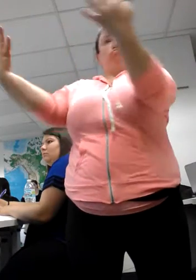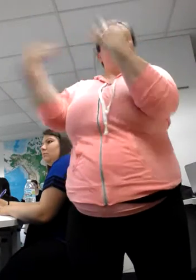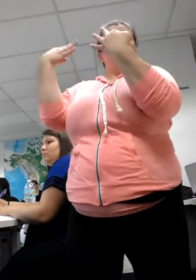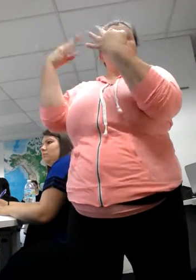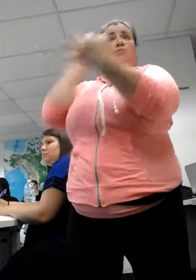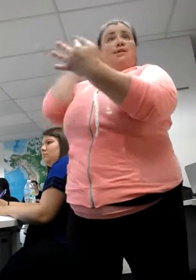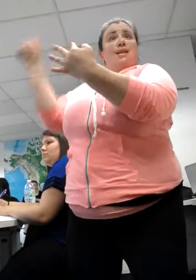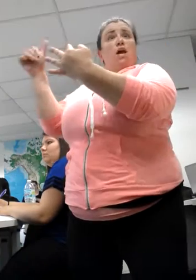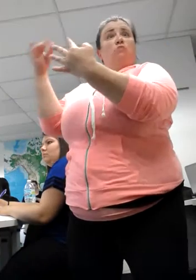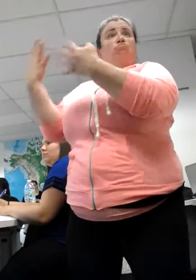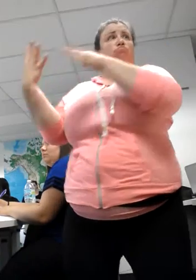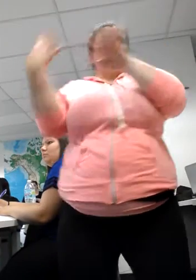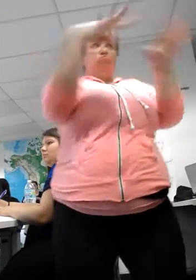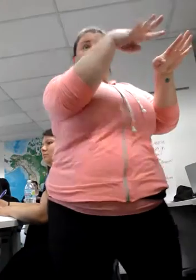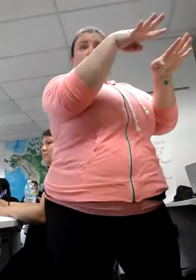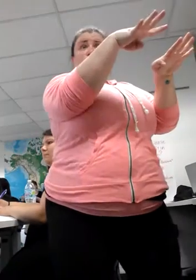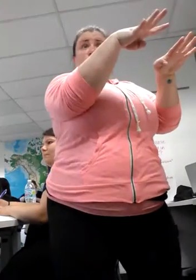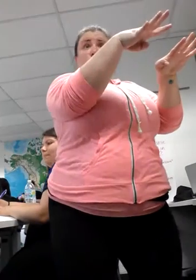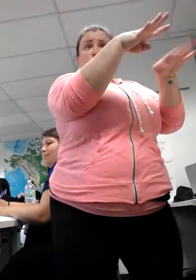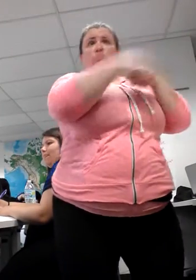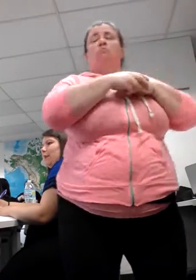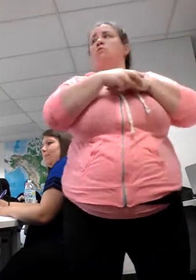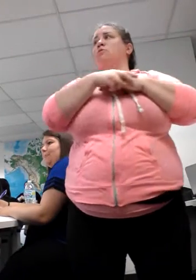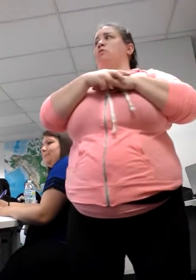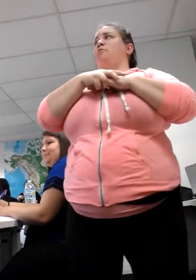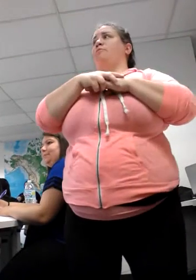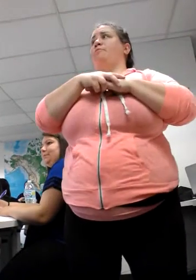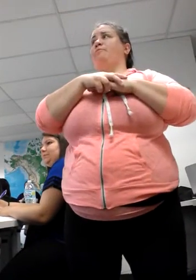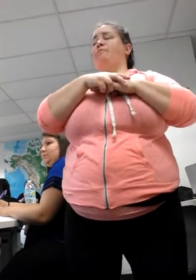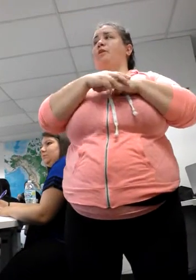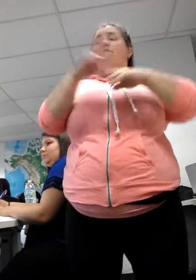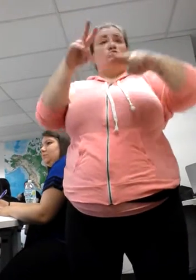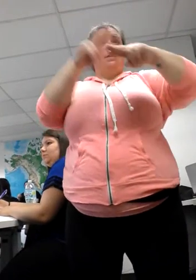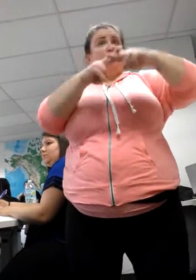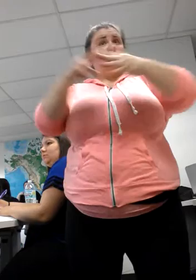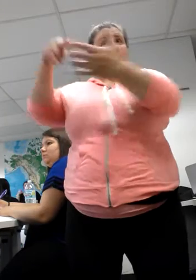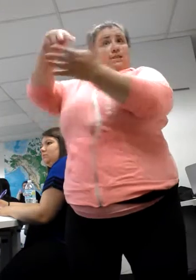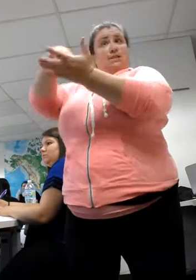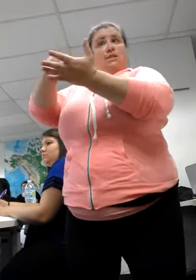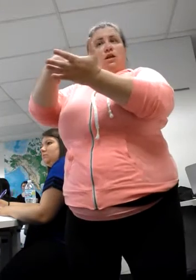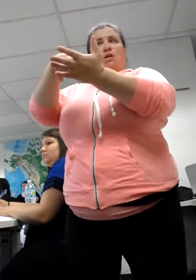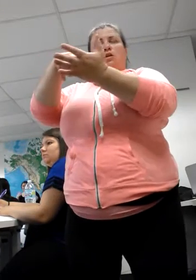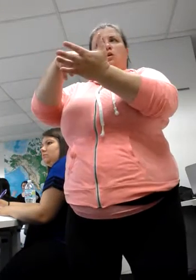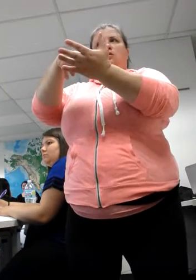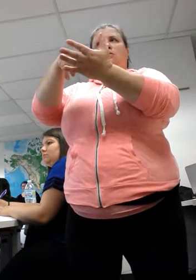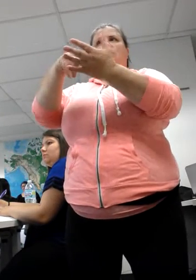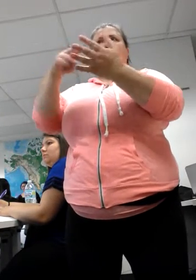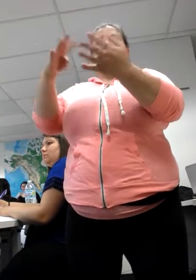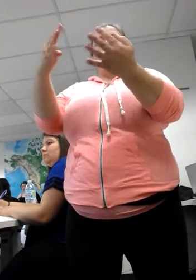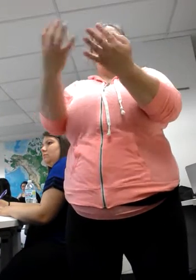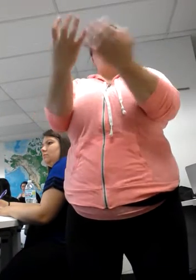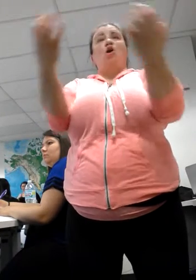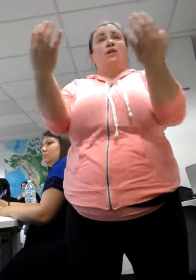you happen to be standing up or sitting somewhere where the audience can see you, and your hands are moving, and you're...